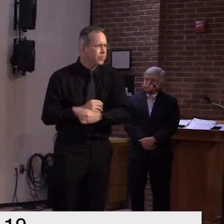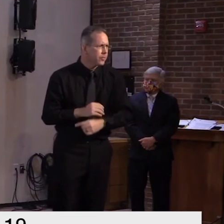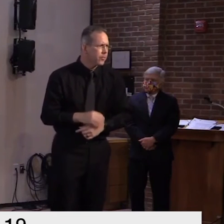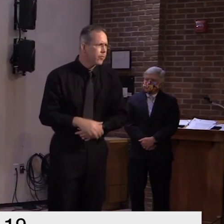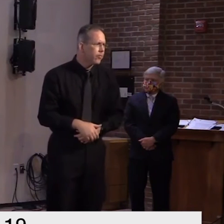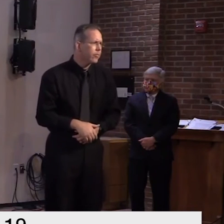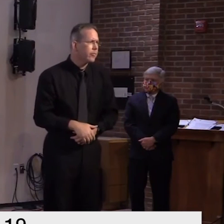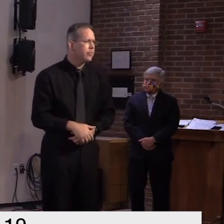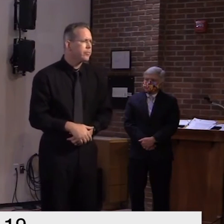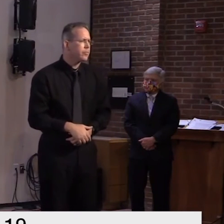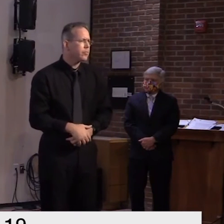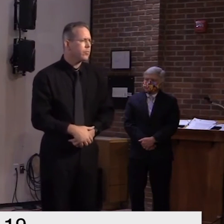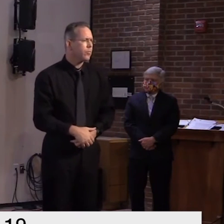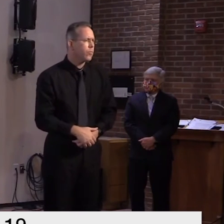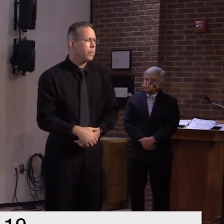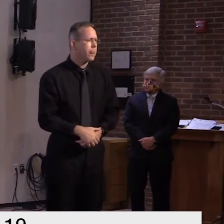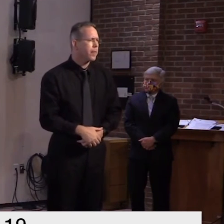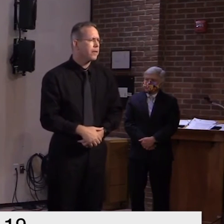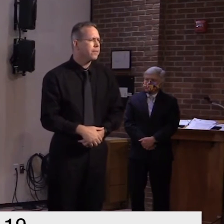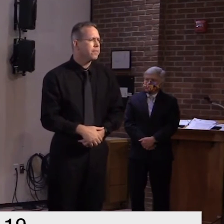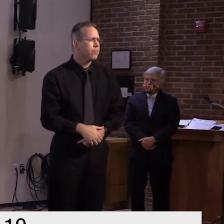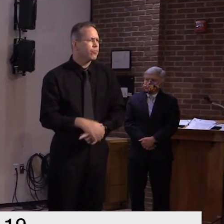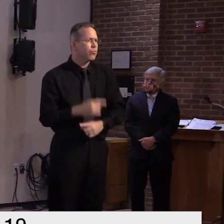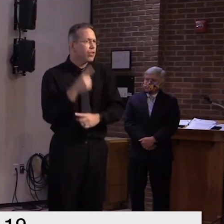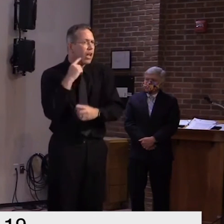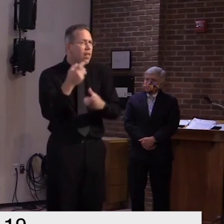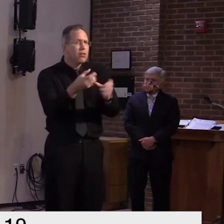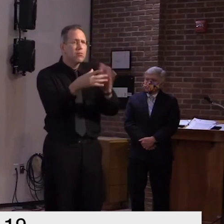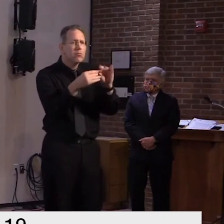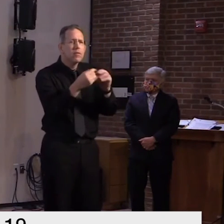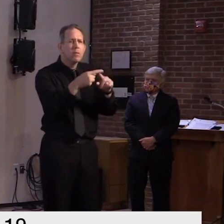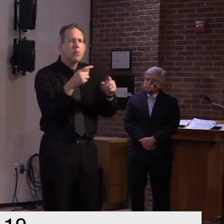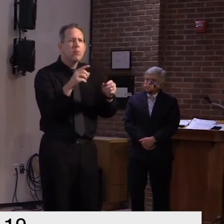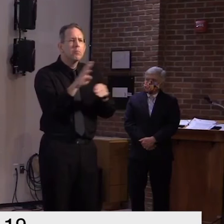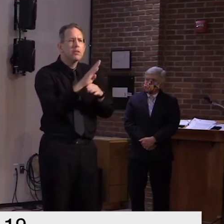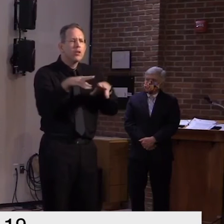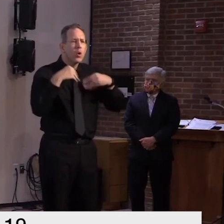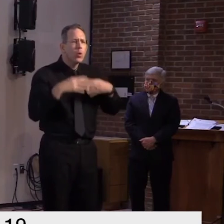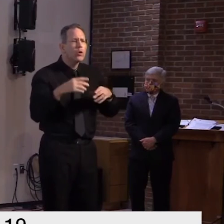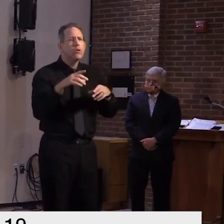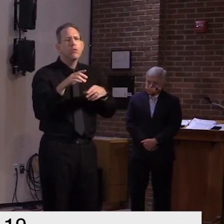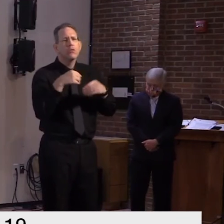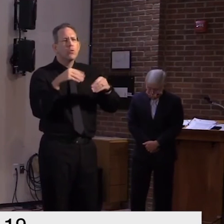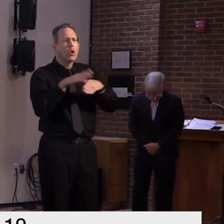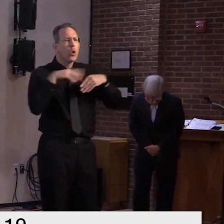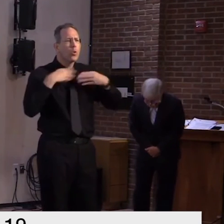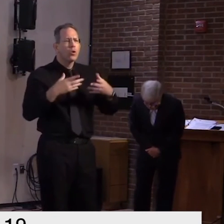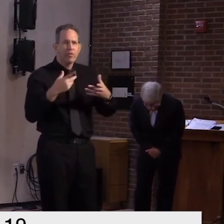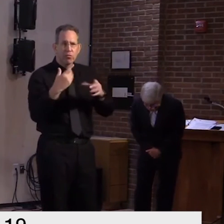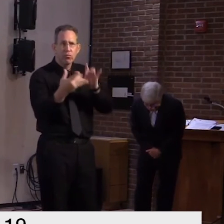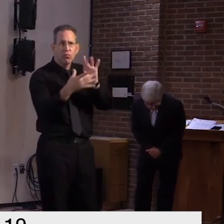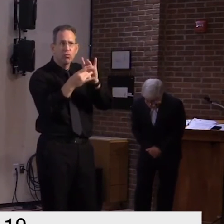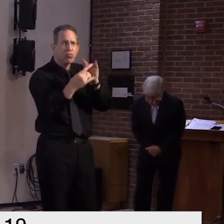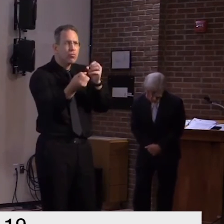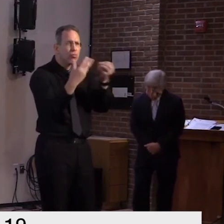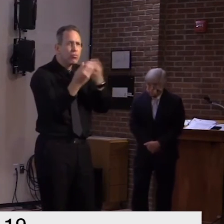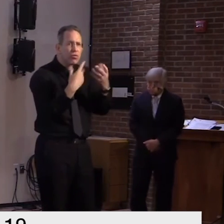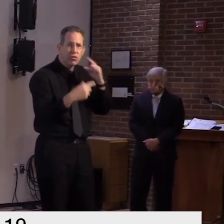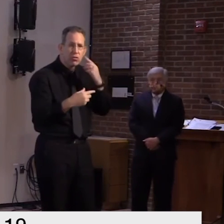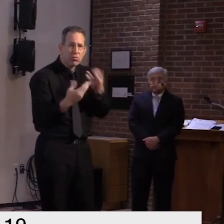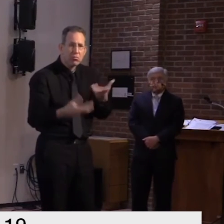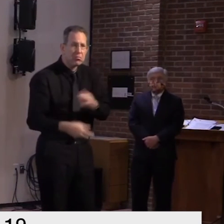yeah i think we get responses on both sides of this as you might imagine it is controversial